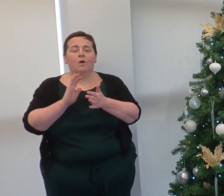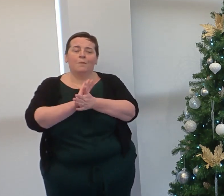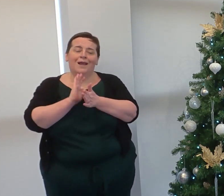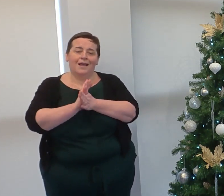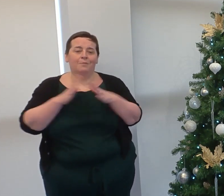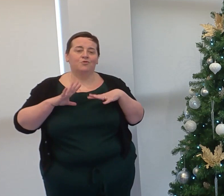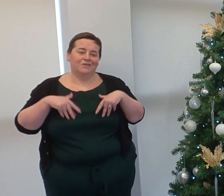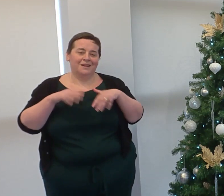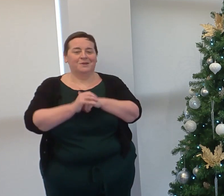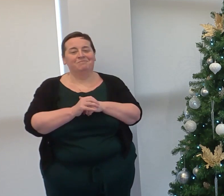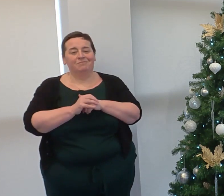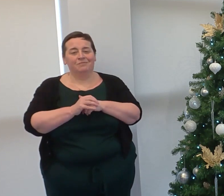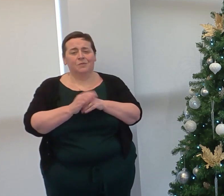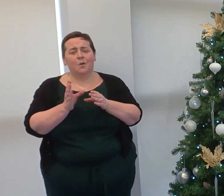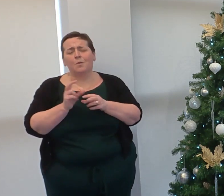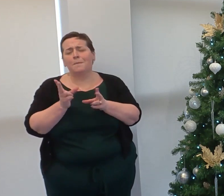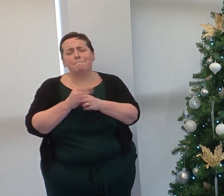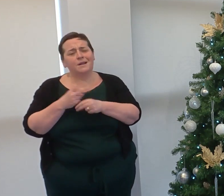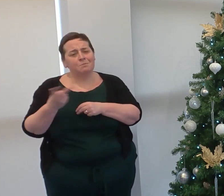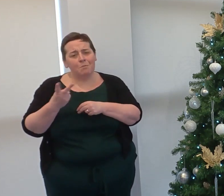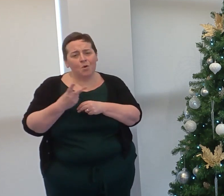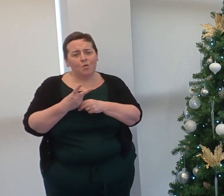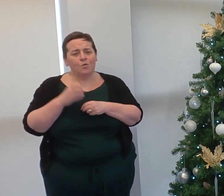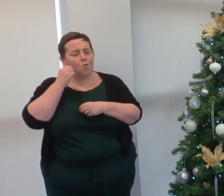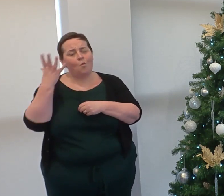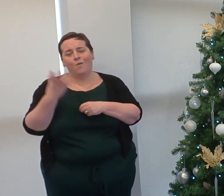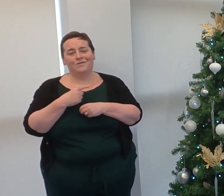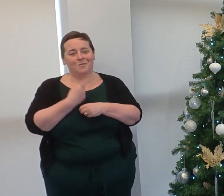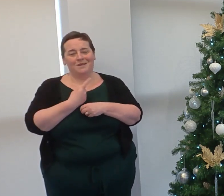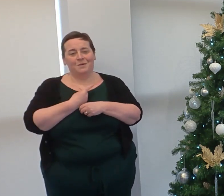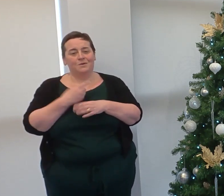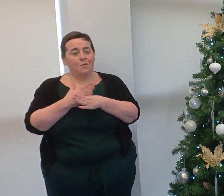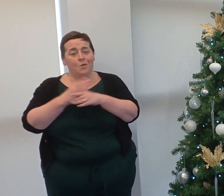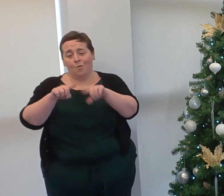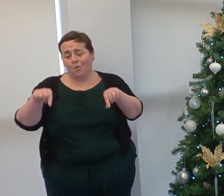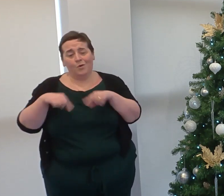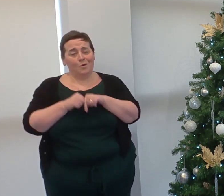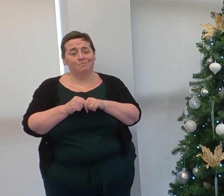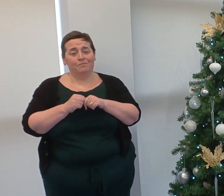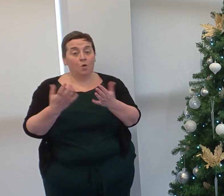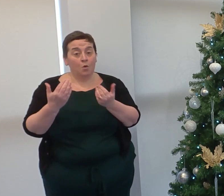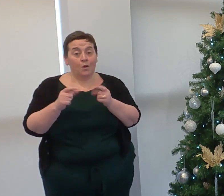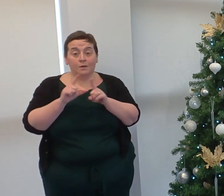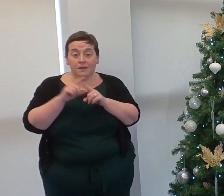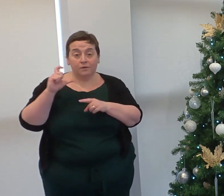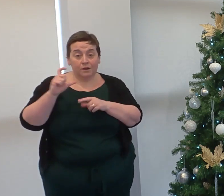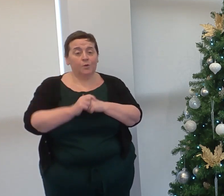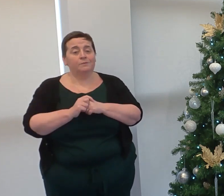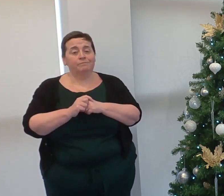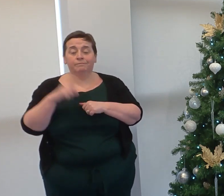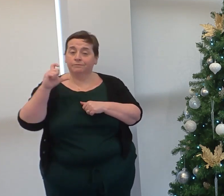-deserved retirement. We miss both of these wonderful personalities in our workroom. We welcome David Cowie